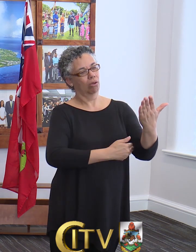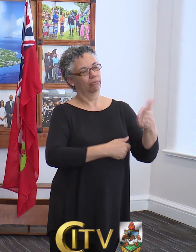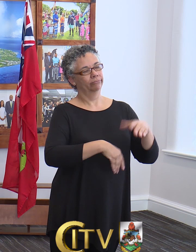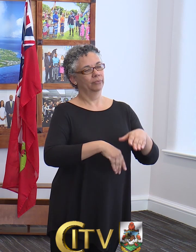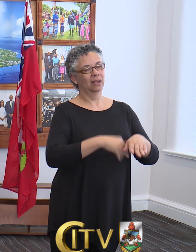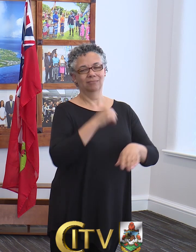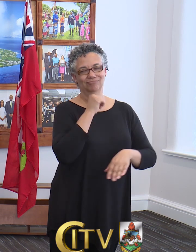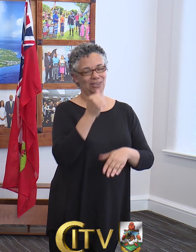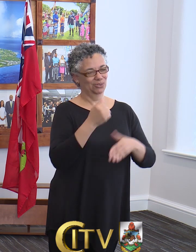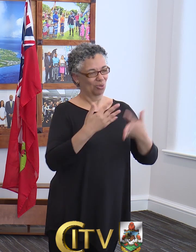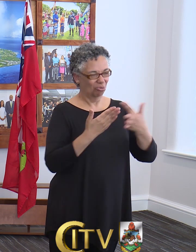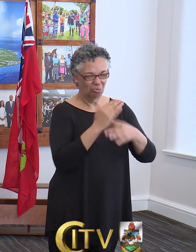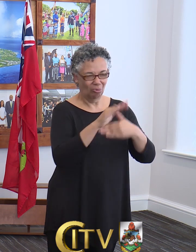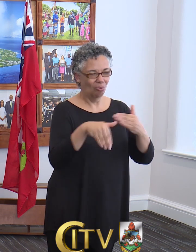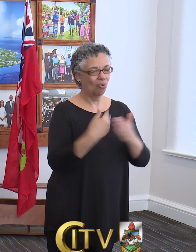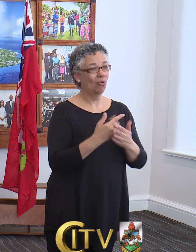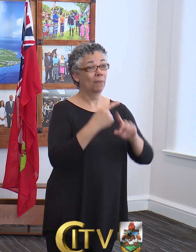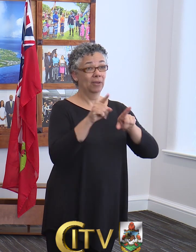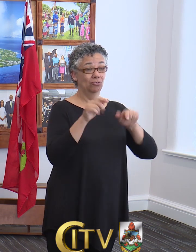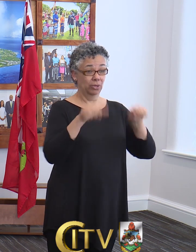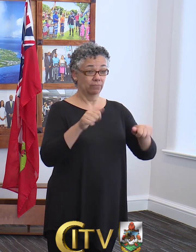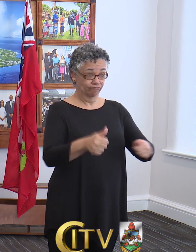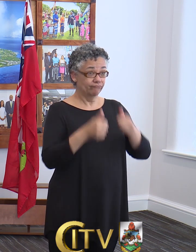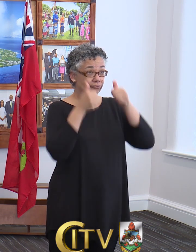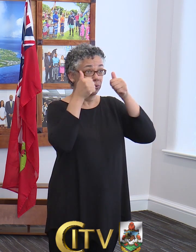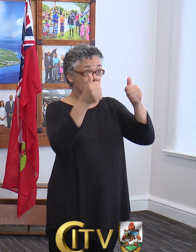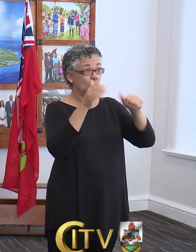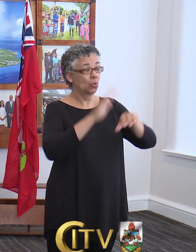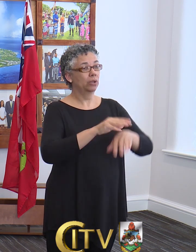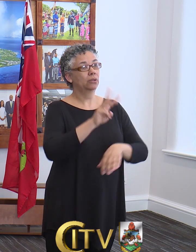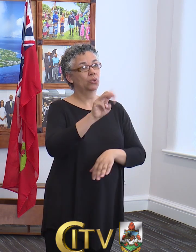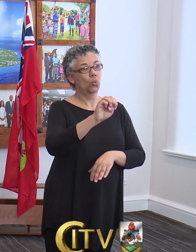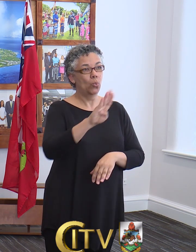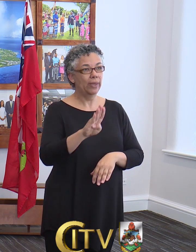to be posted on your various sites. However,